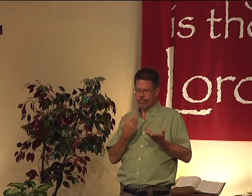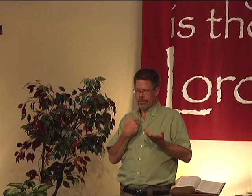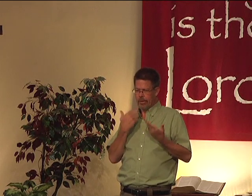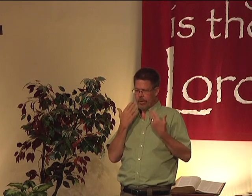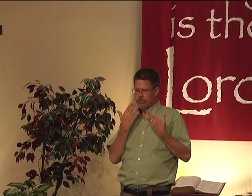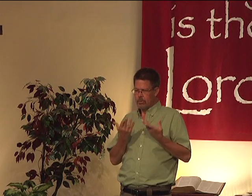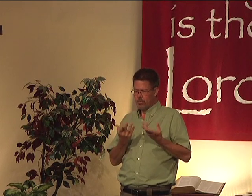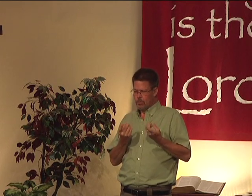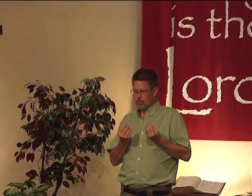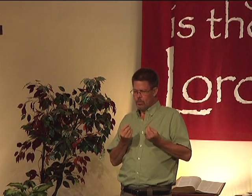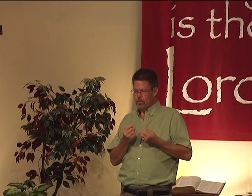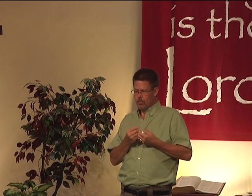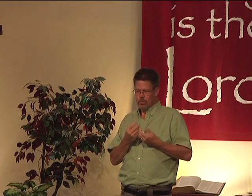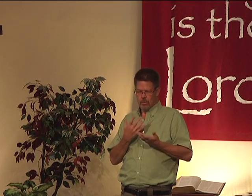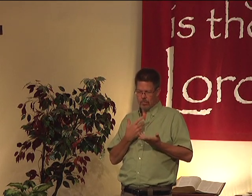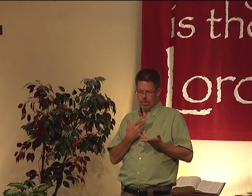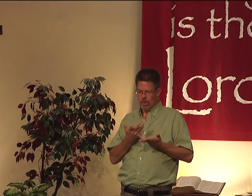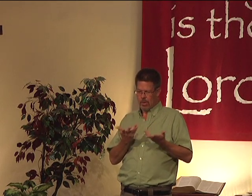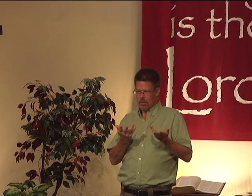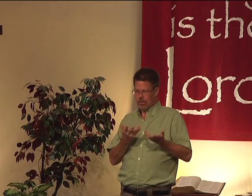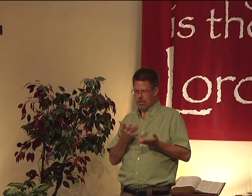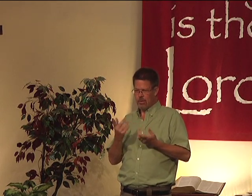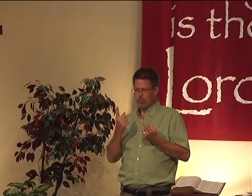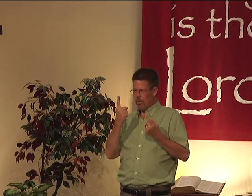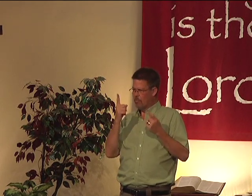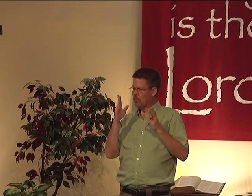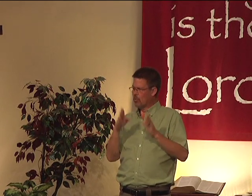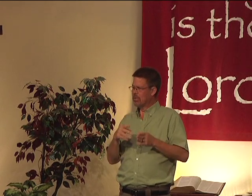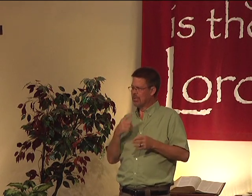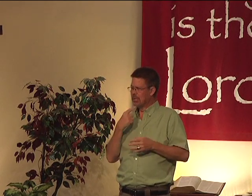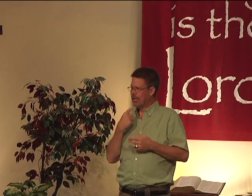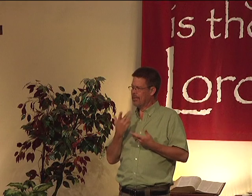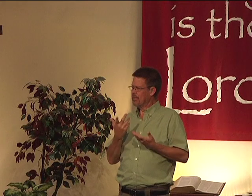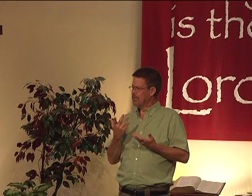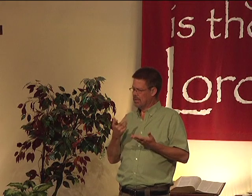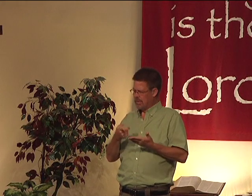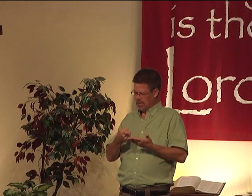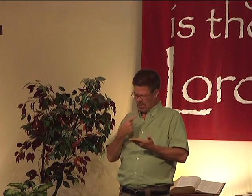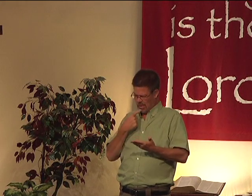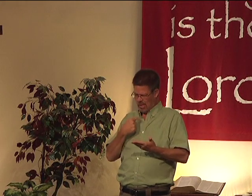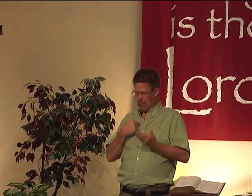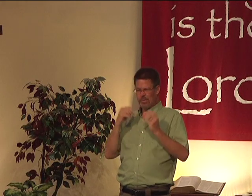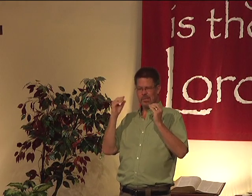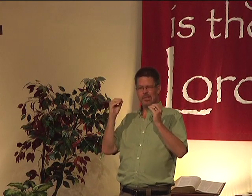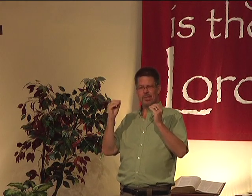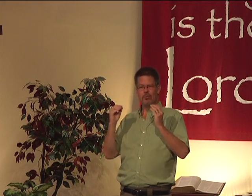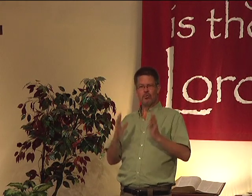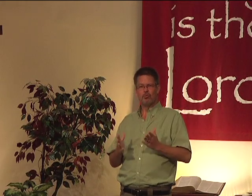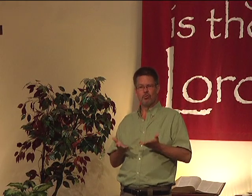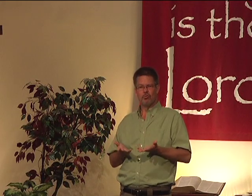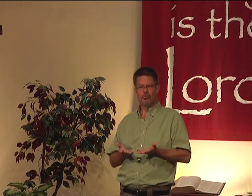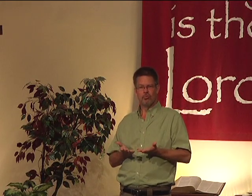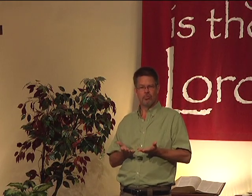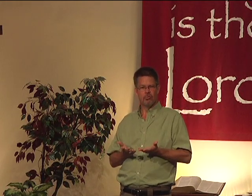My spiritual gift? I mean, I don't know what it is. I don't know what I'm doing. One person did say to me, I'm a teacher,